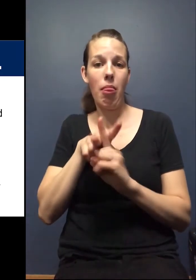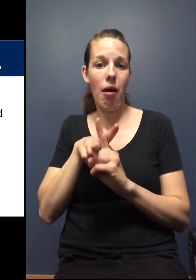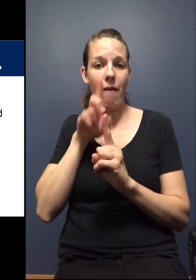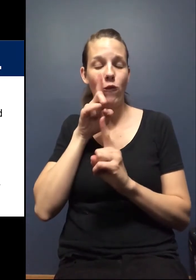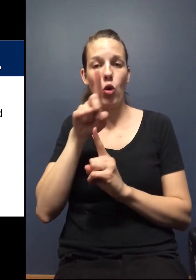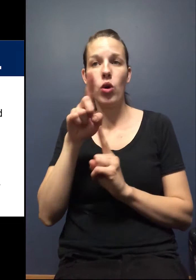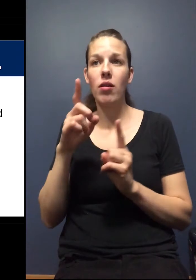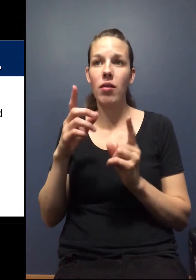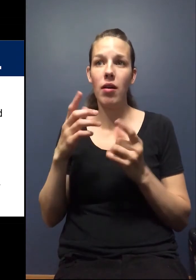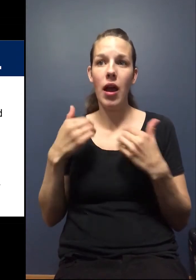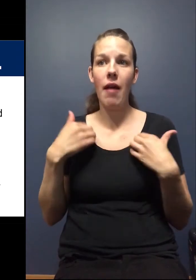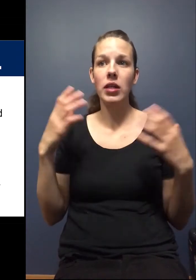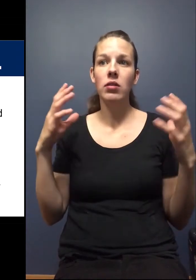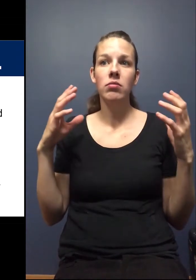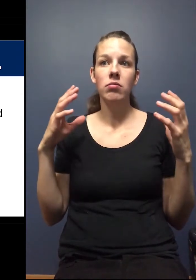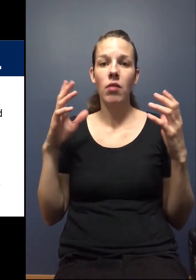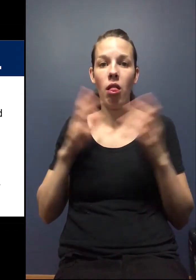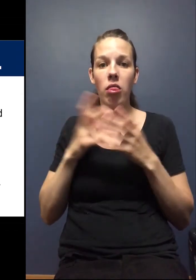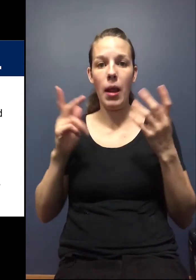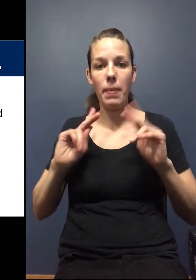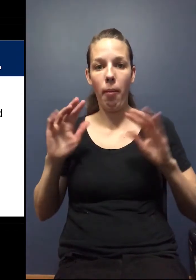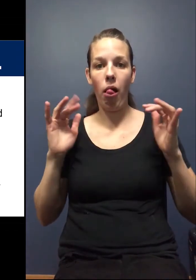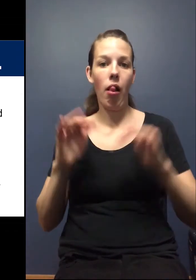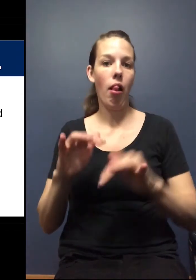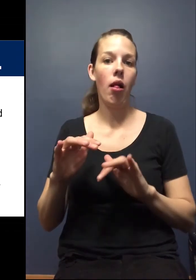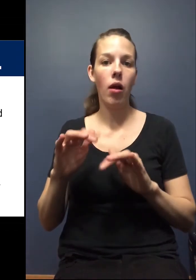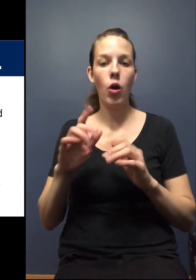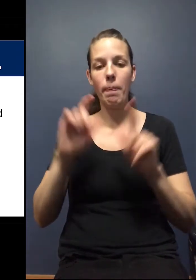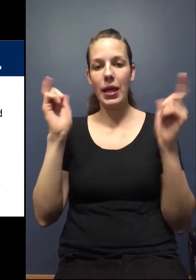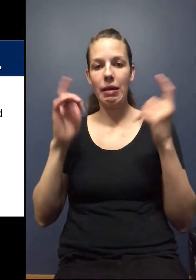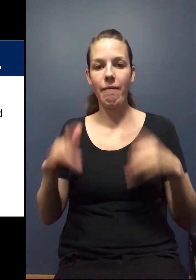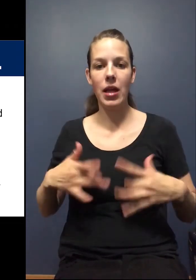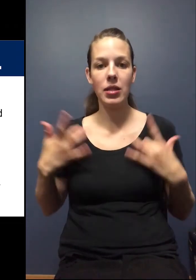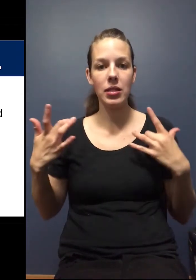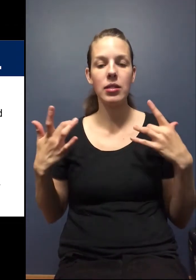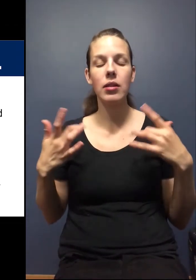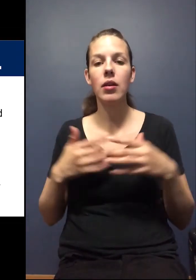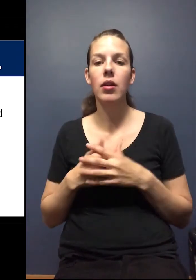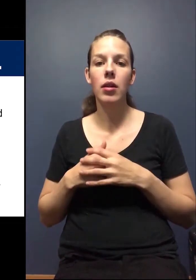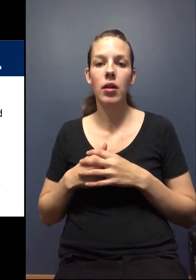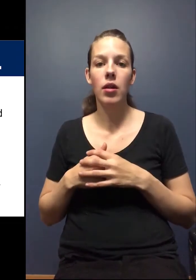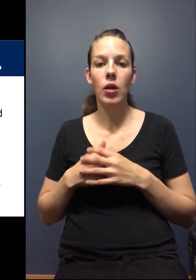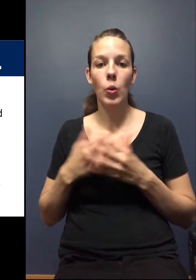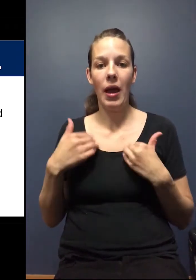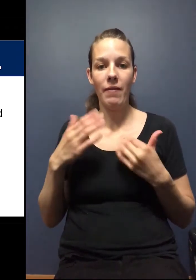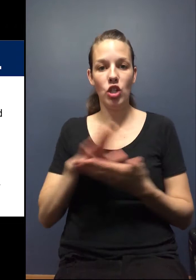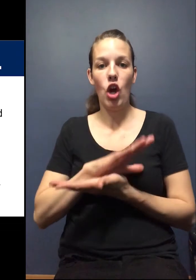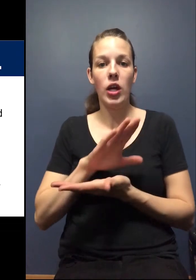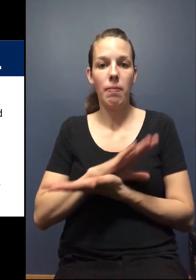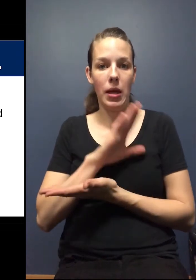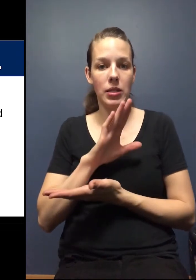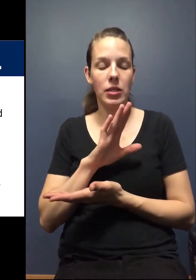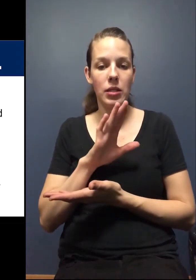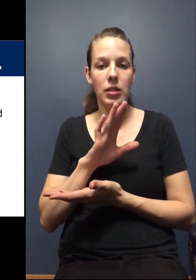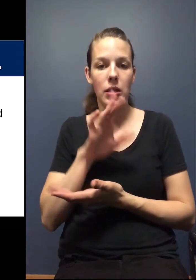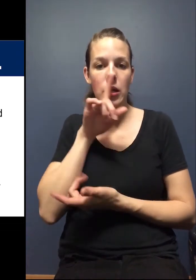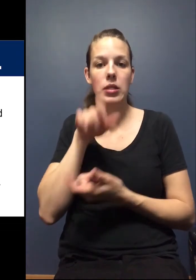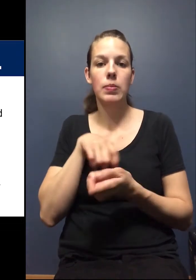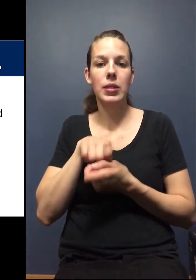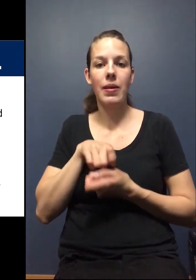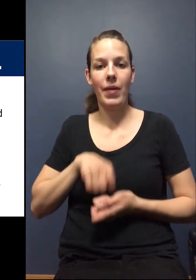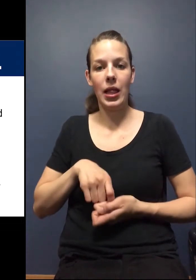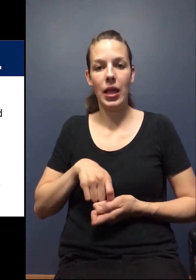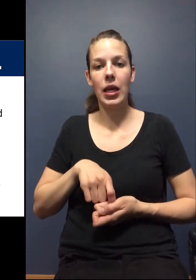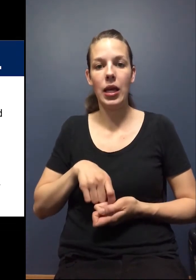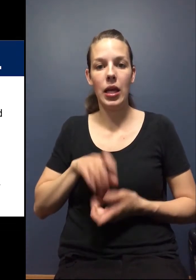for when we're having mass gatherings or large events. And we do have, uh, a document that is specifically